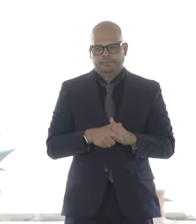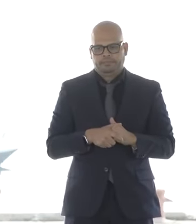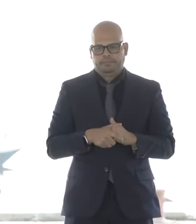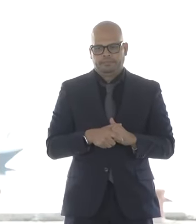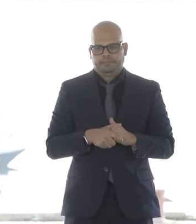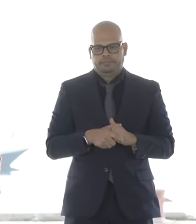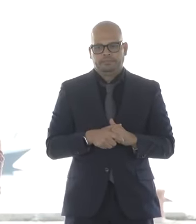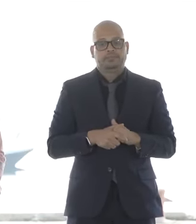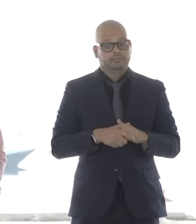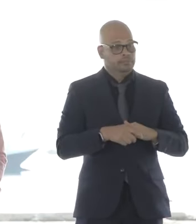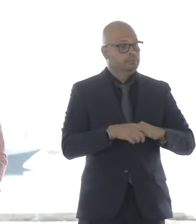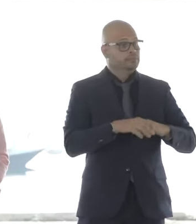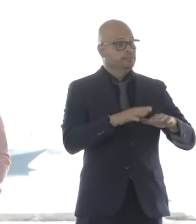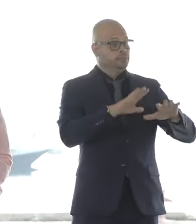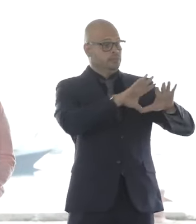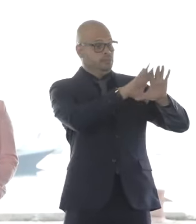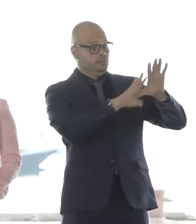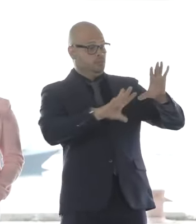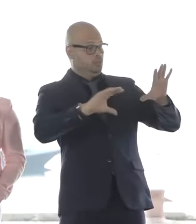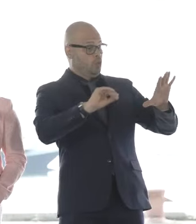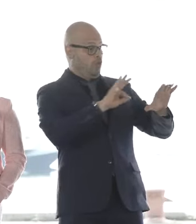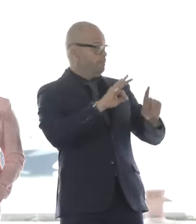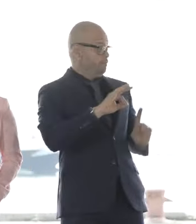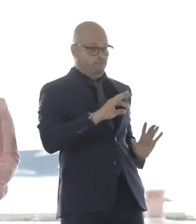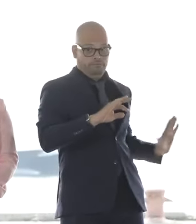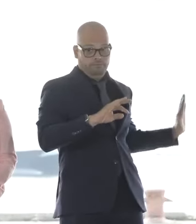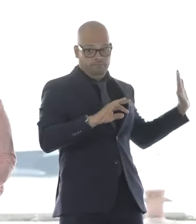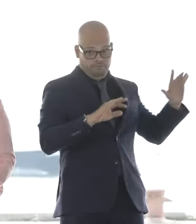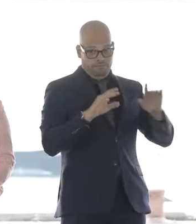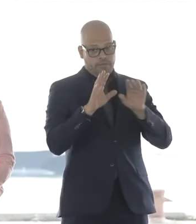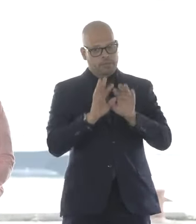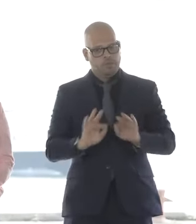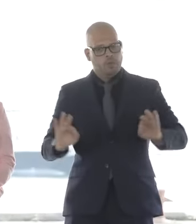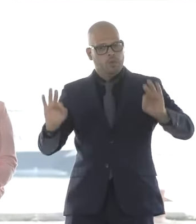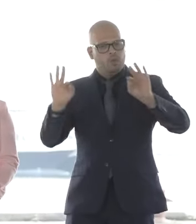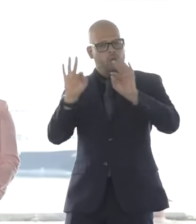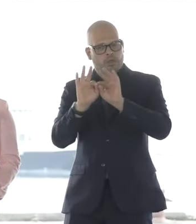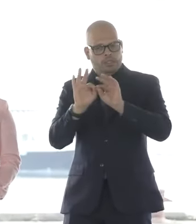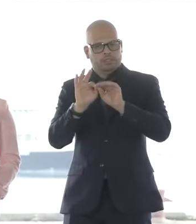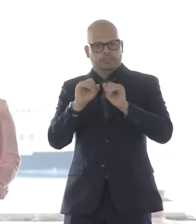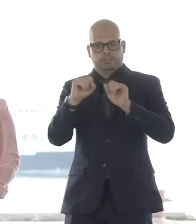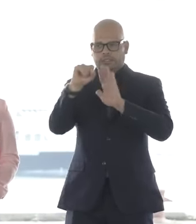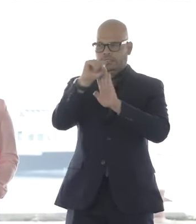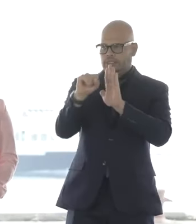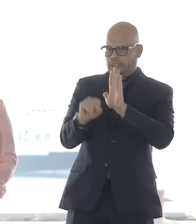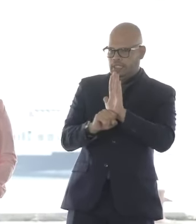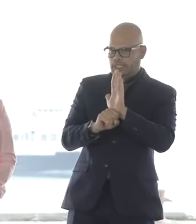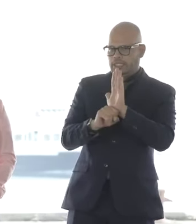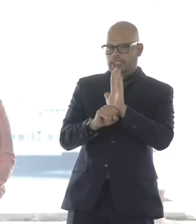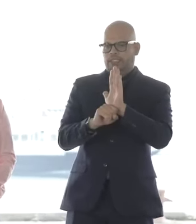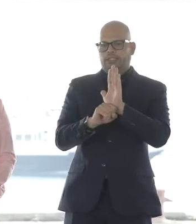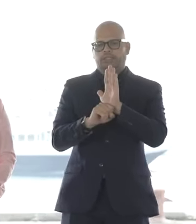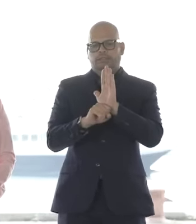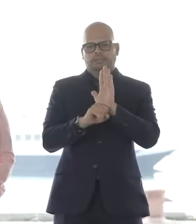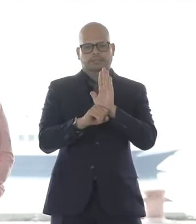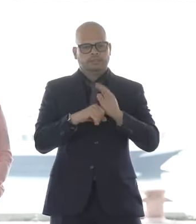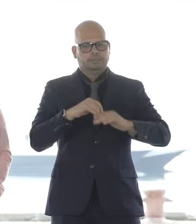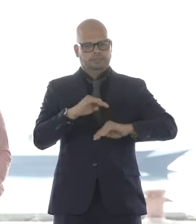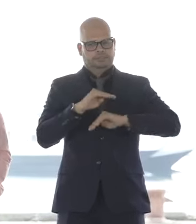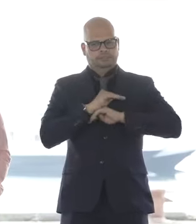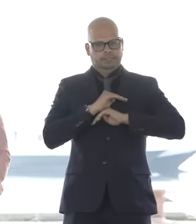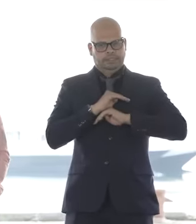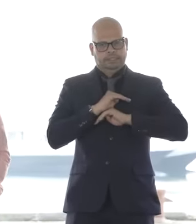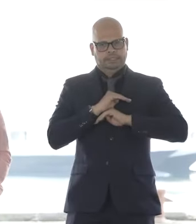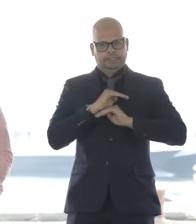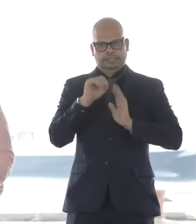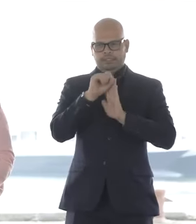emissions and meeting our climate goals, which are established by law. And it's critical for protecting our communities. We've got